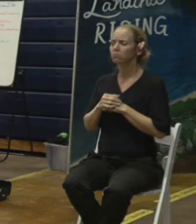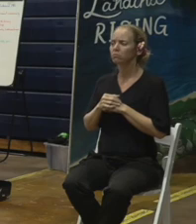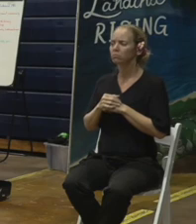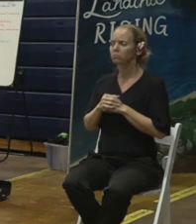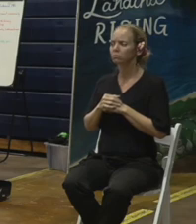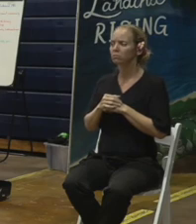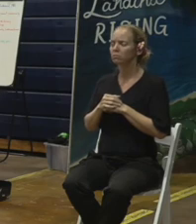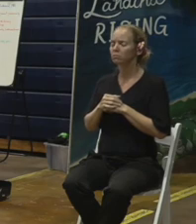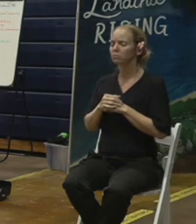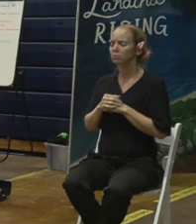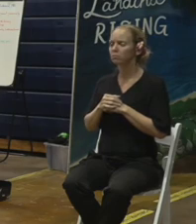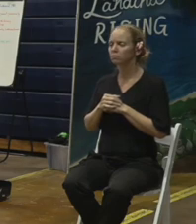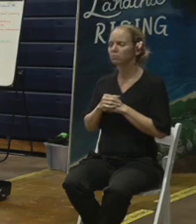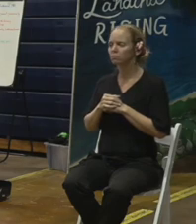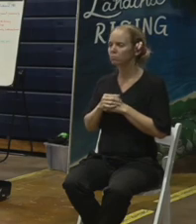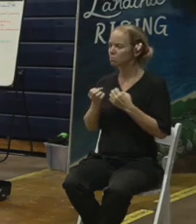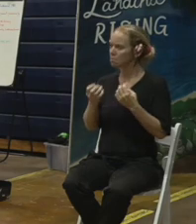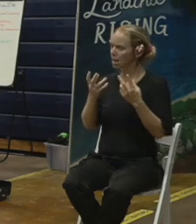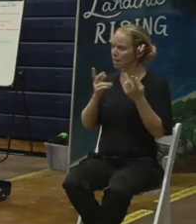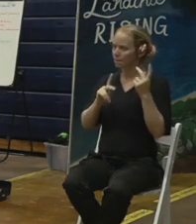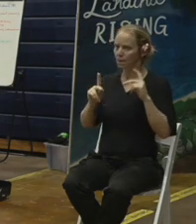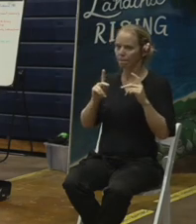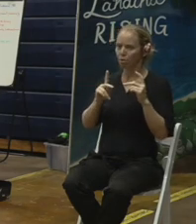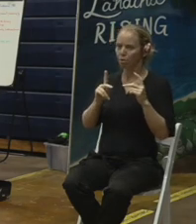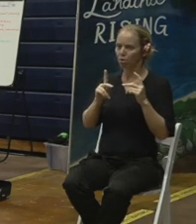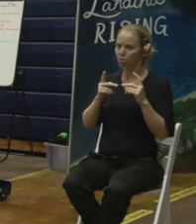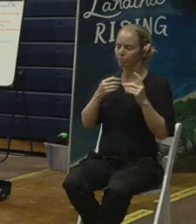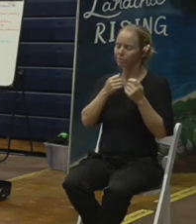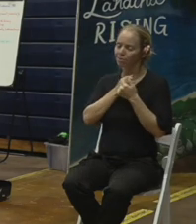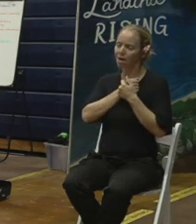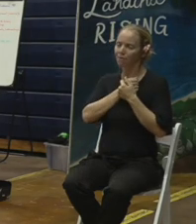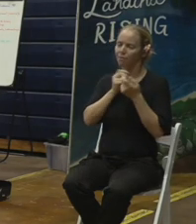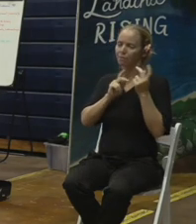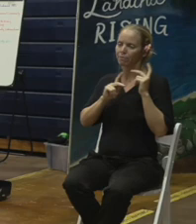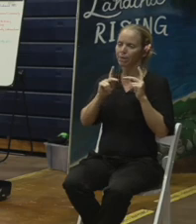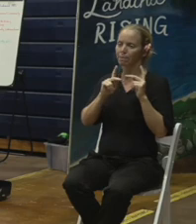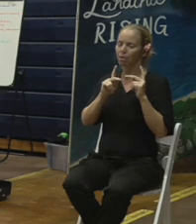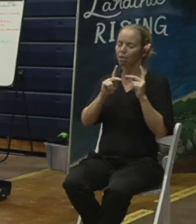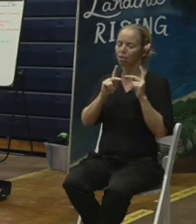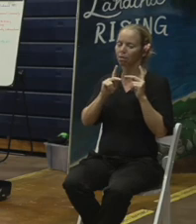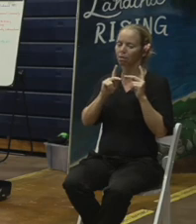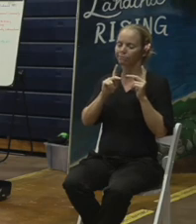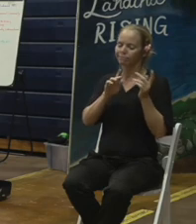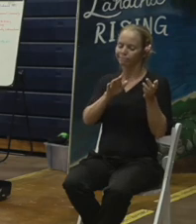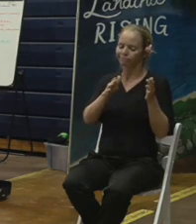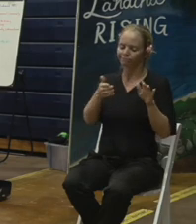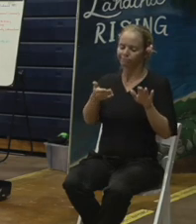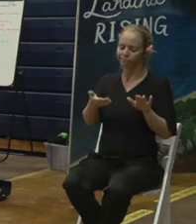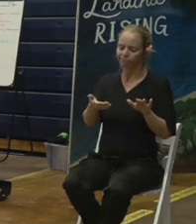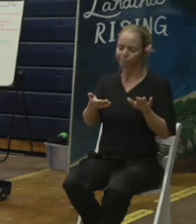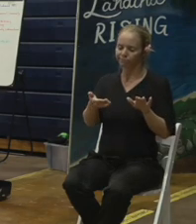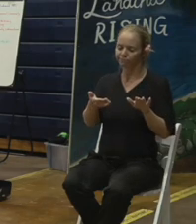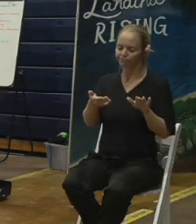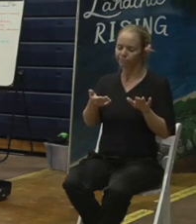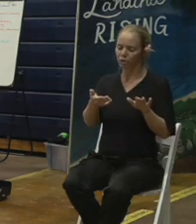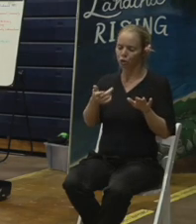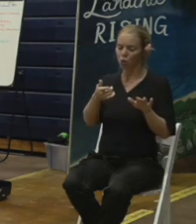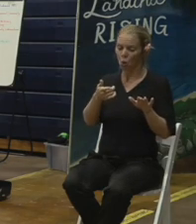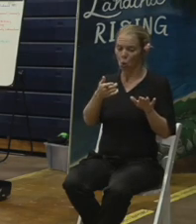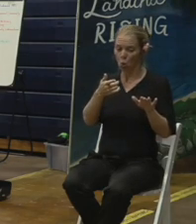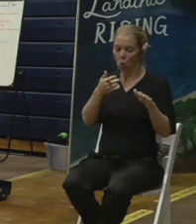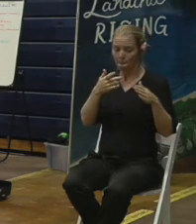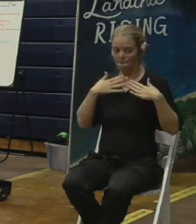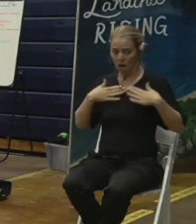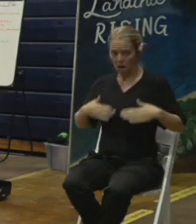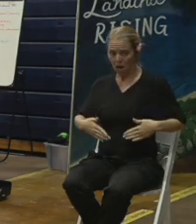people in this room lost loved ones in the fire it would be terrible disrespectful to combine these human ashes with debris and dump them